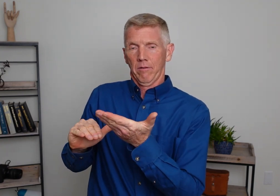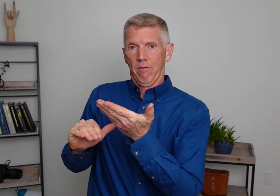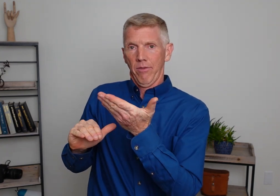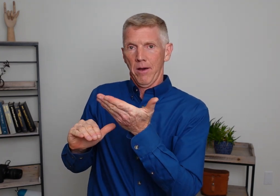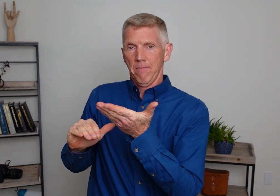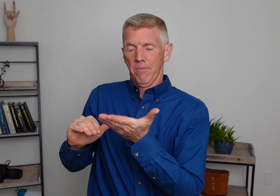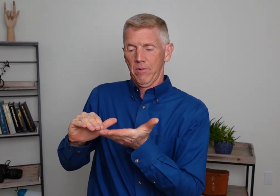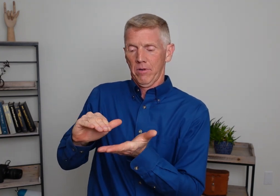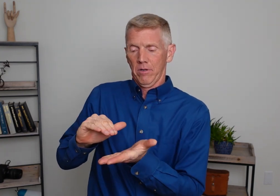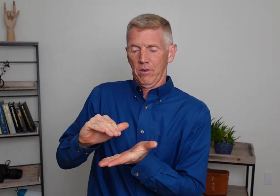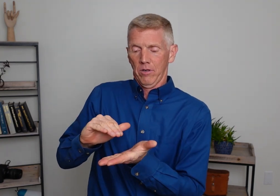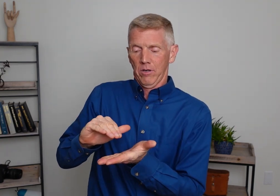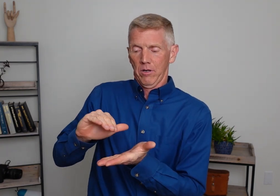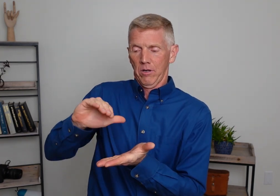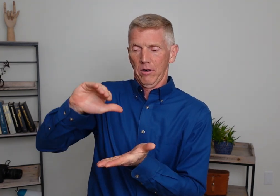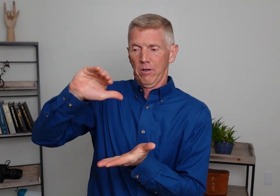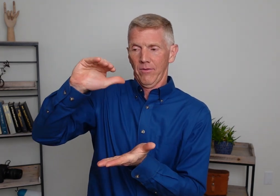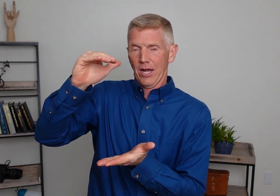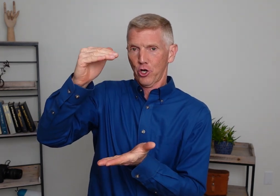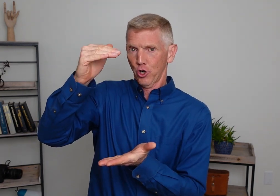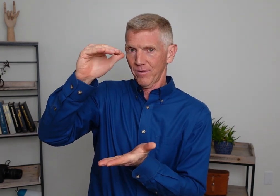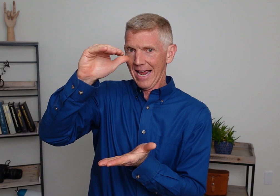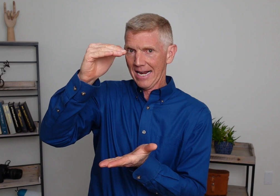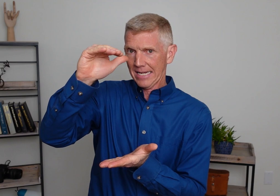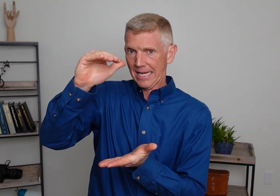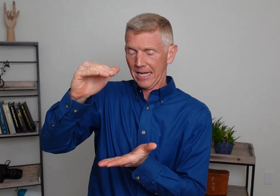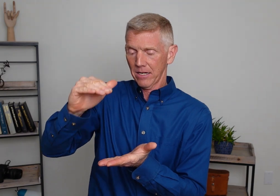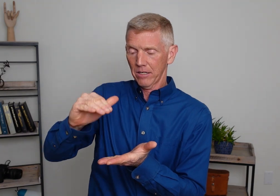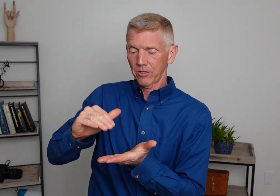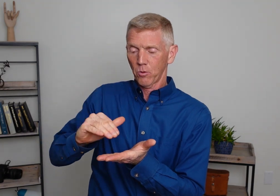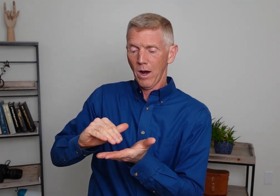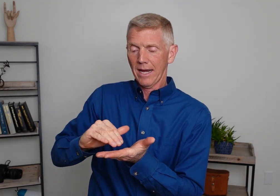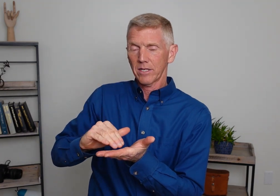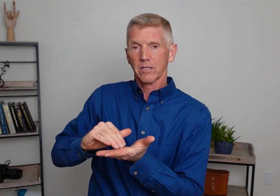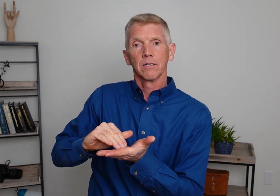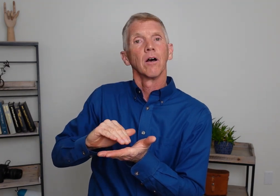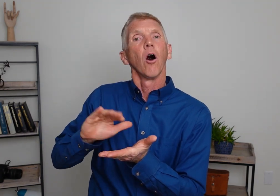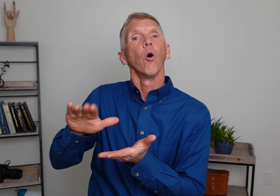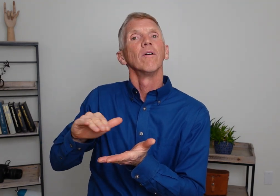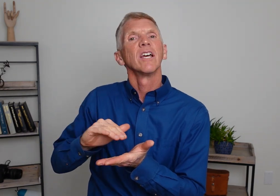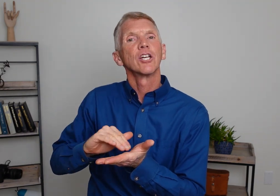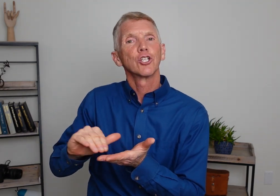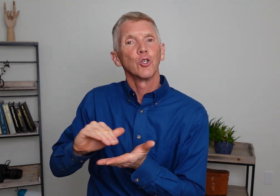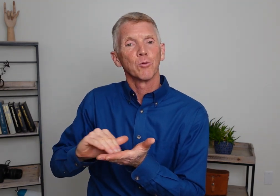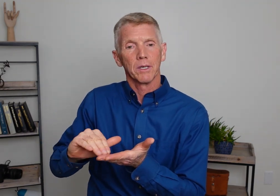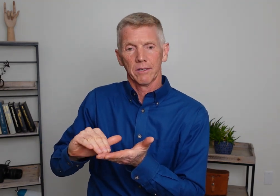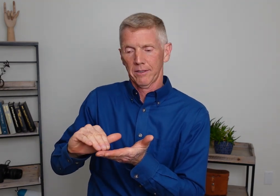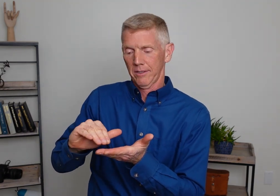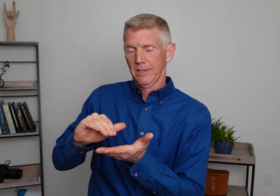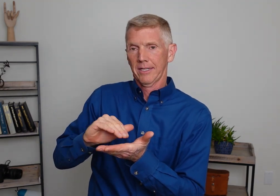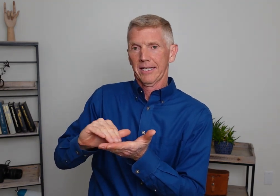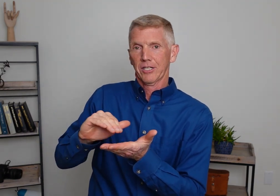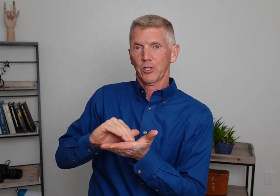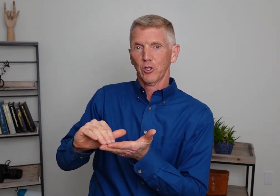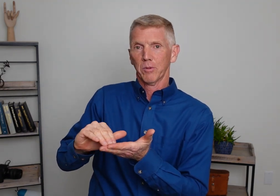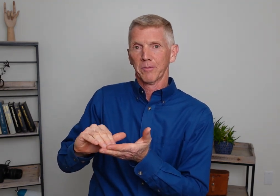Thumb. That curved hand again. Twice. Oh. Excuse me. Excuse me.